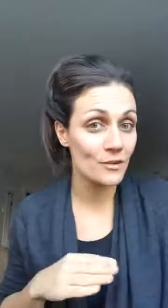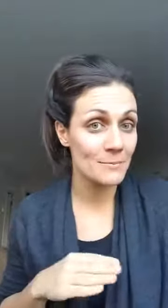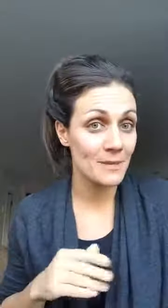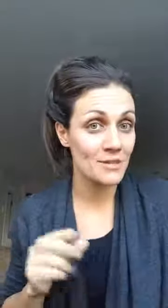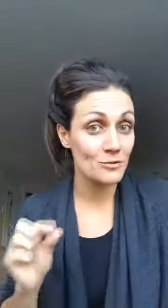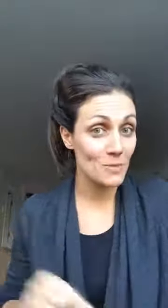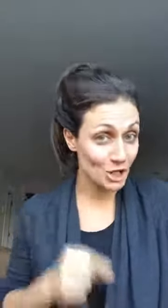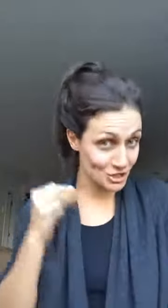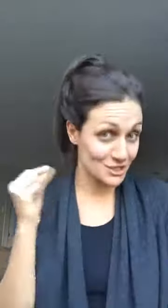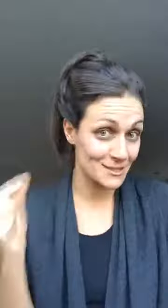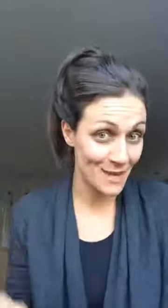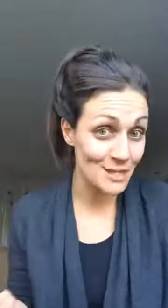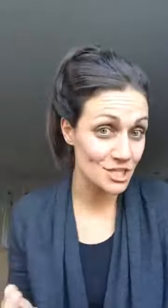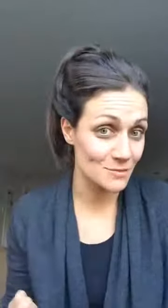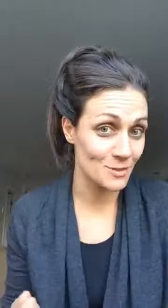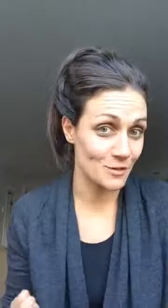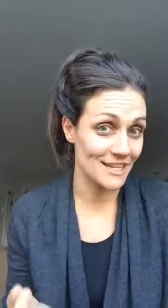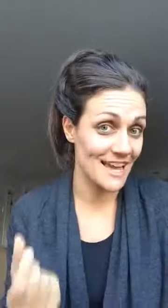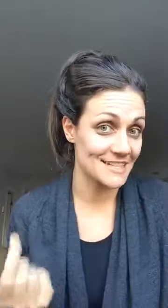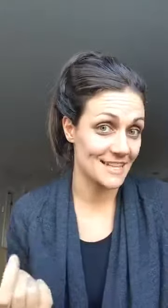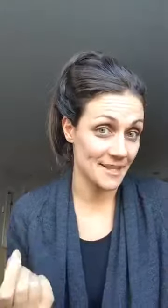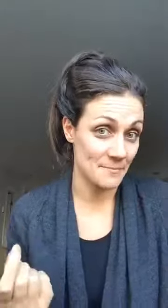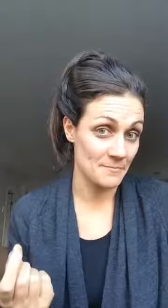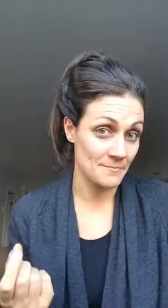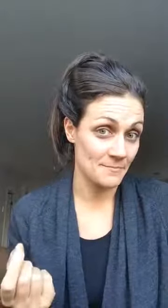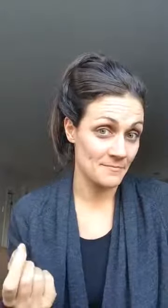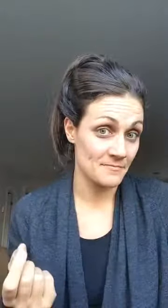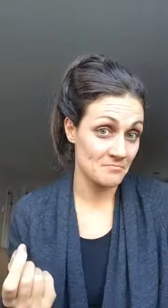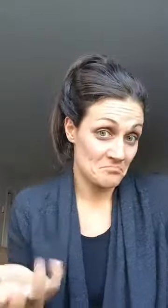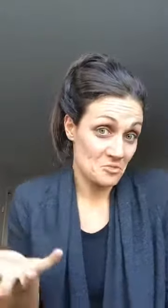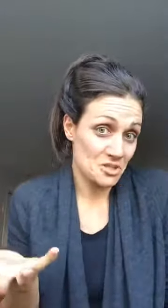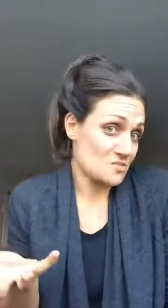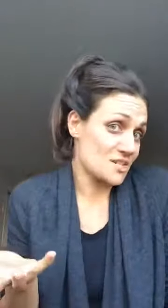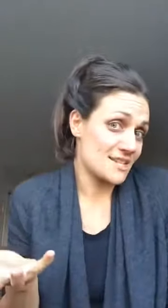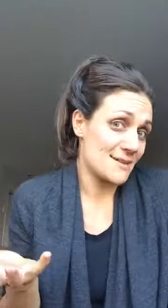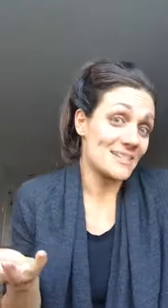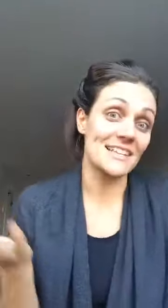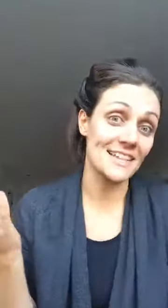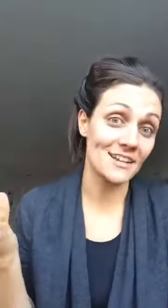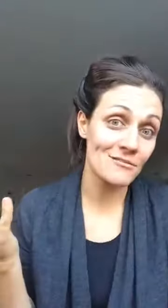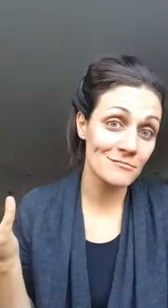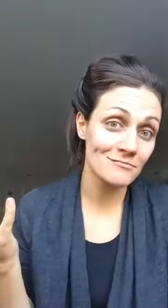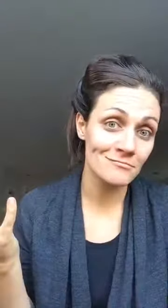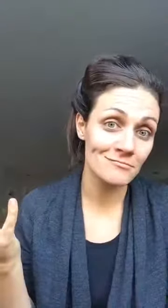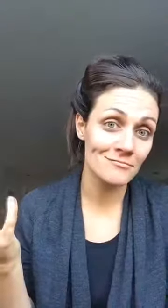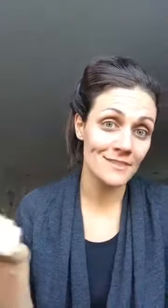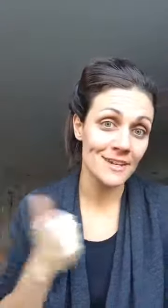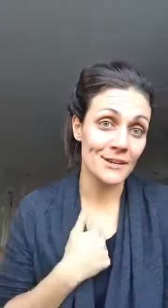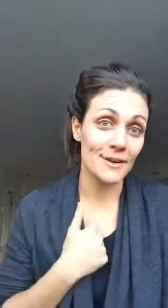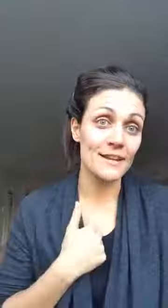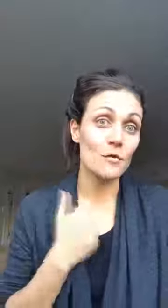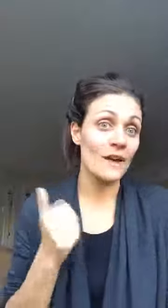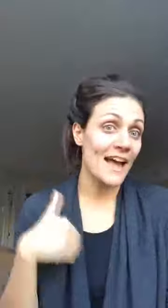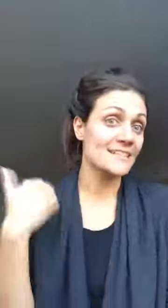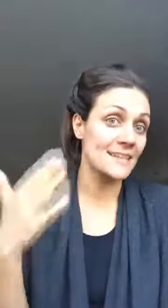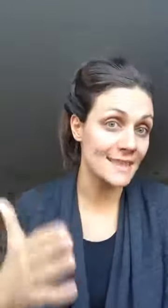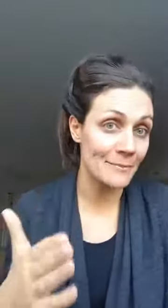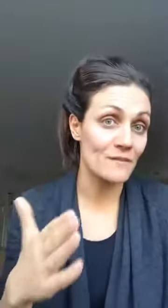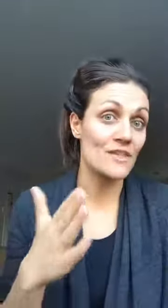maybe you're personally messaging people and asking them what's the worst that happens they say no right or asking them if they